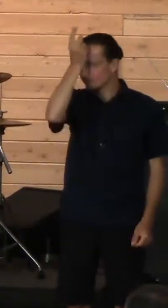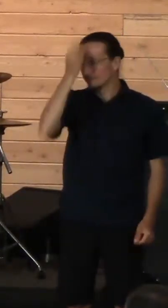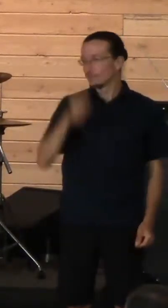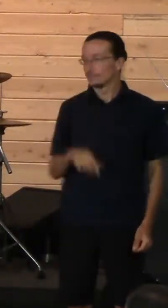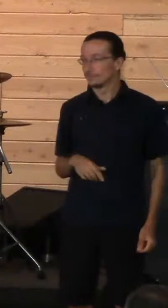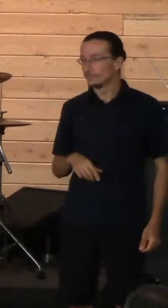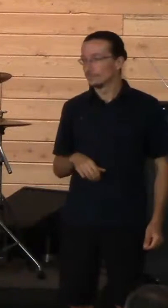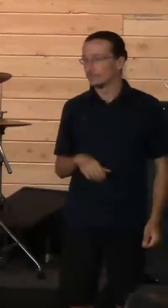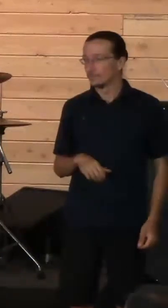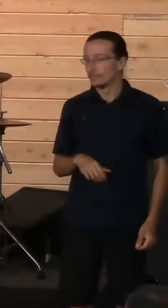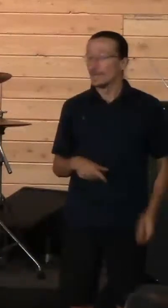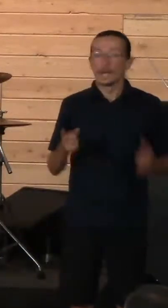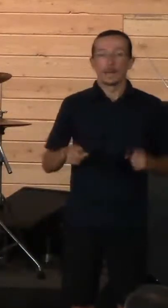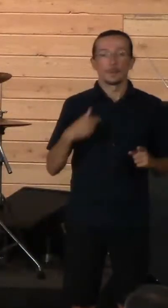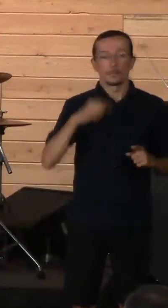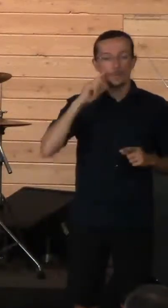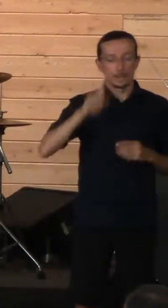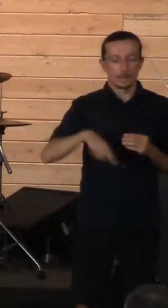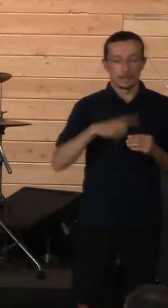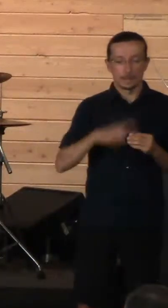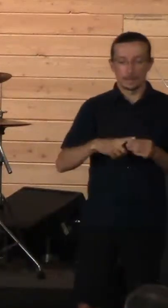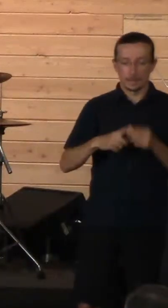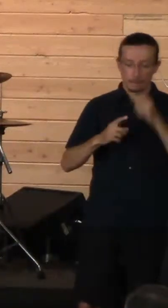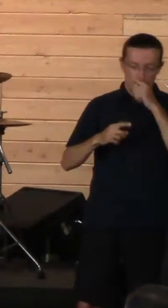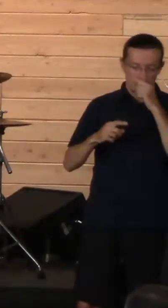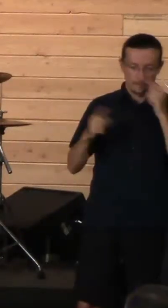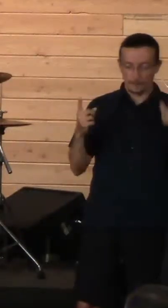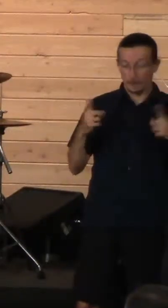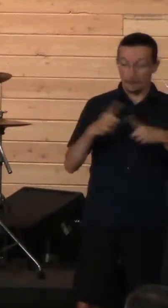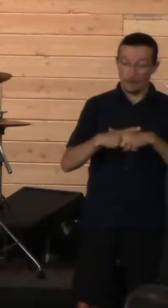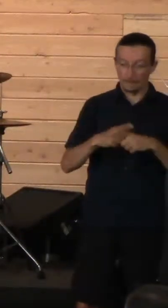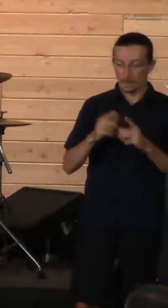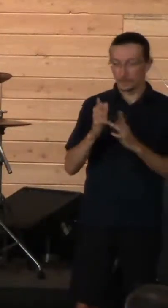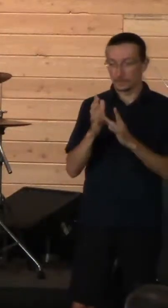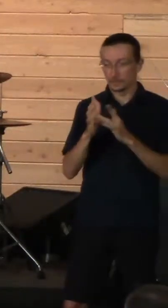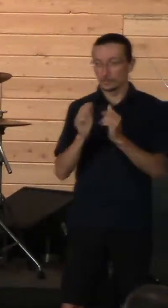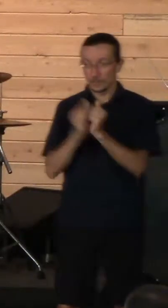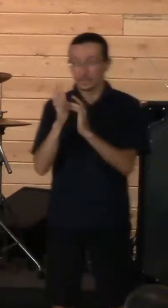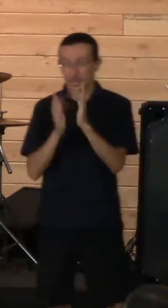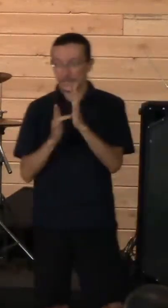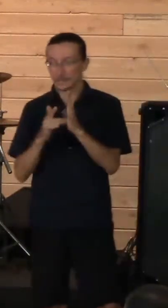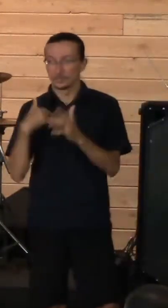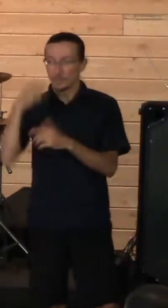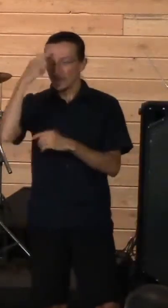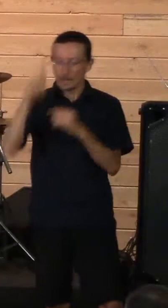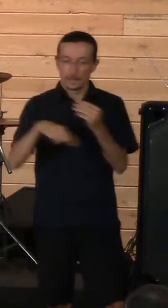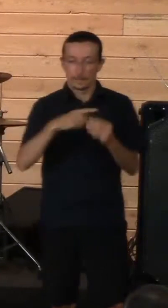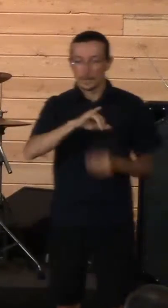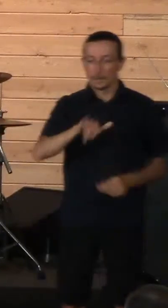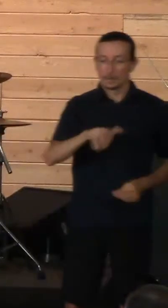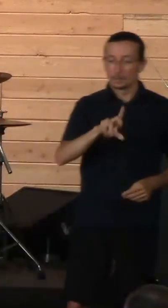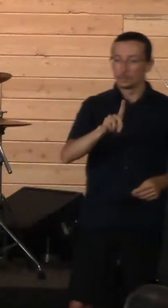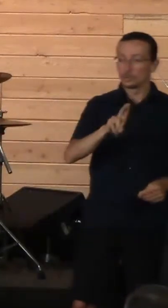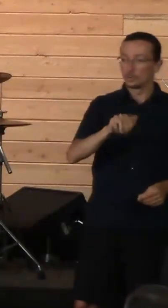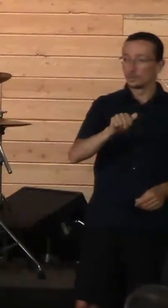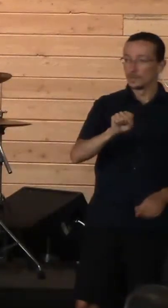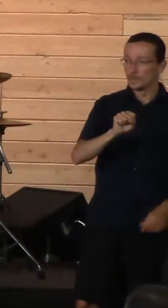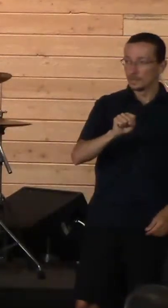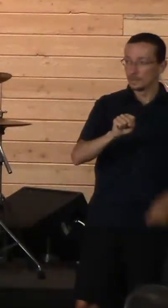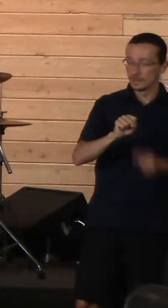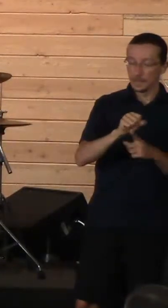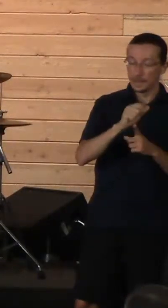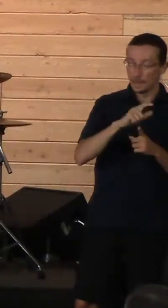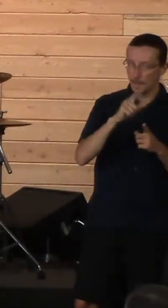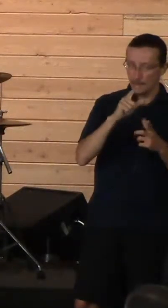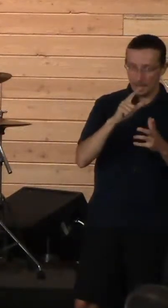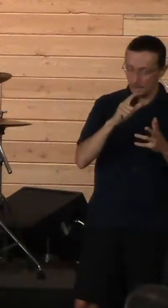unresolved conflict with Jesus, we think of Judas, which racks my mind every time. But